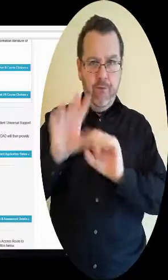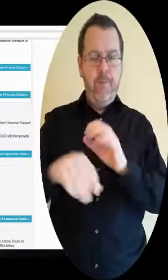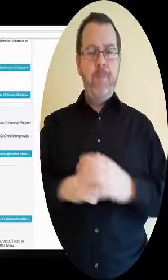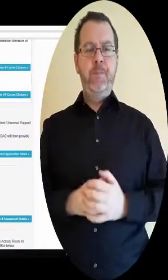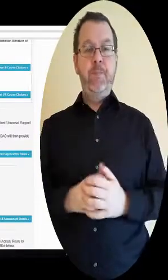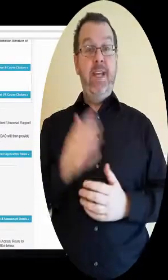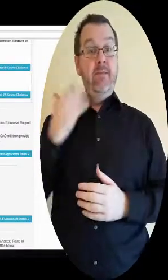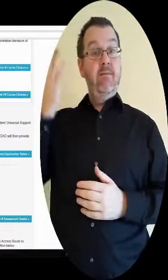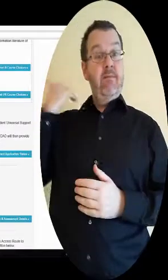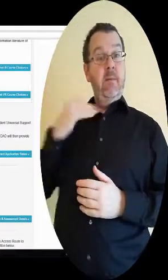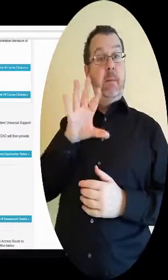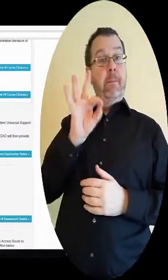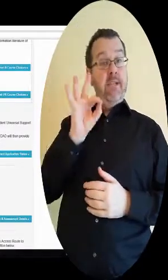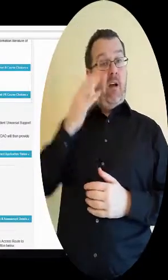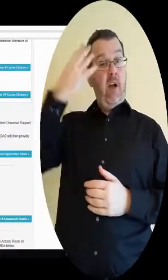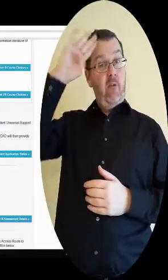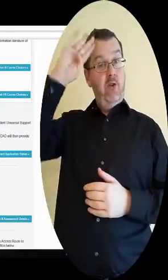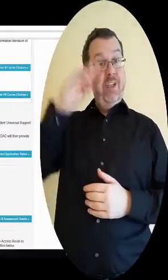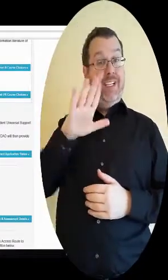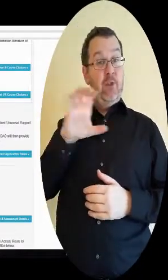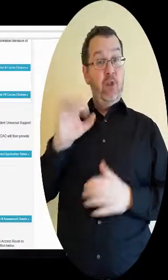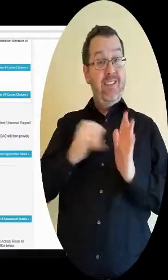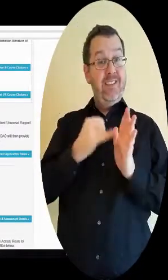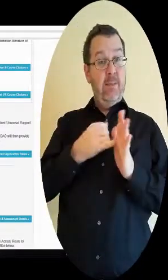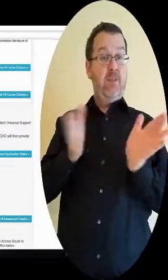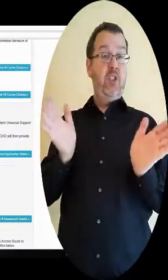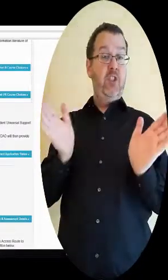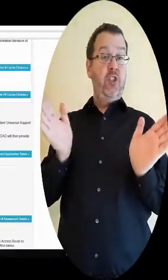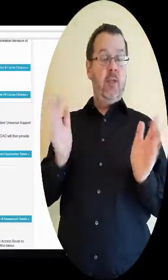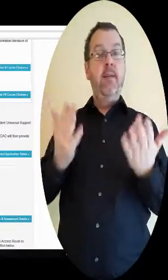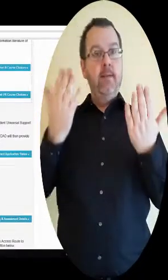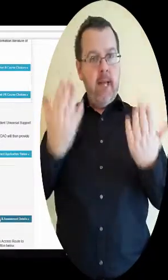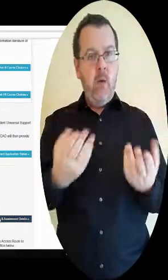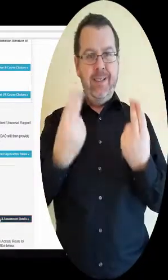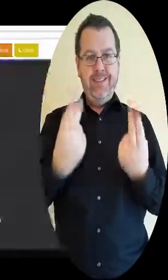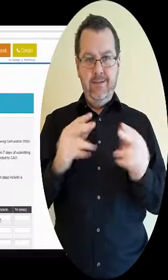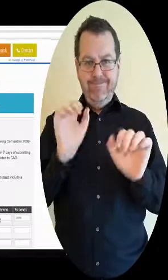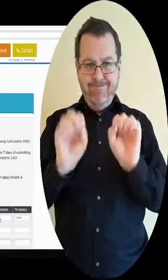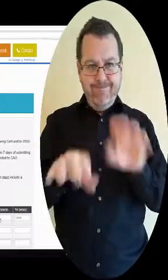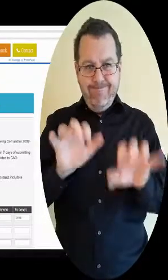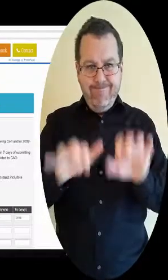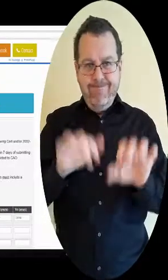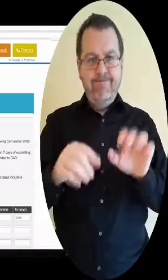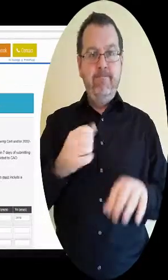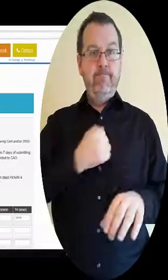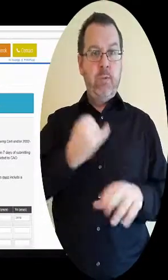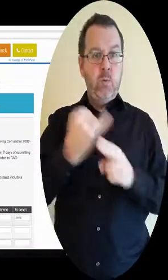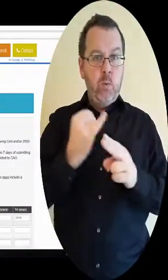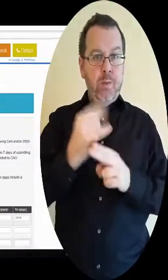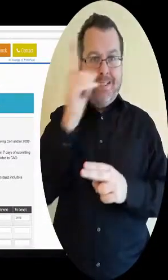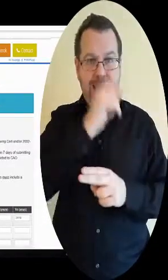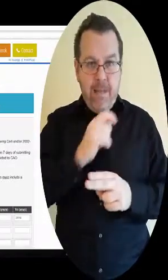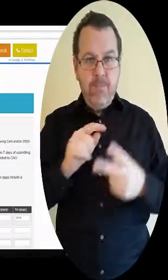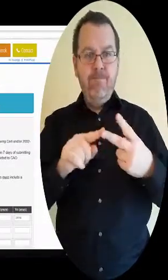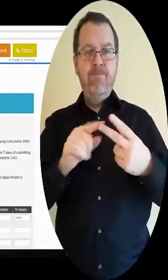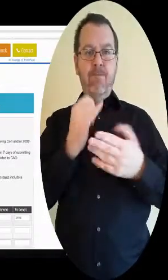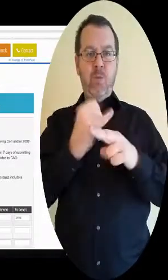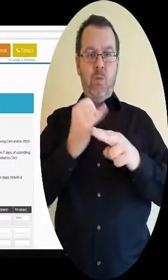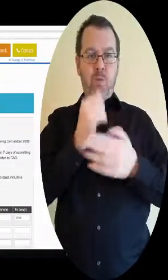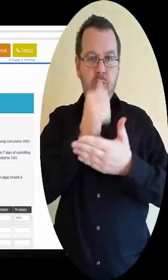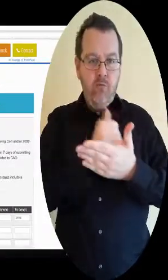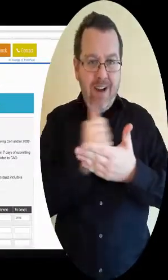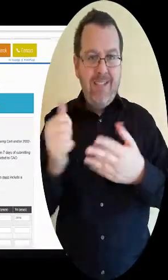For applicants who have selected Irish Leaving Certificate exams, you will be asked to enter your school name and address